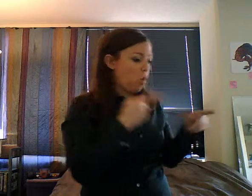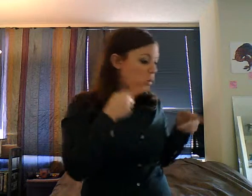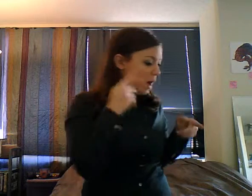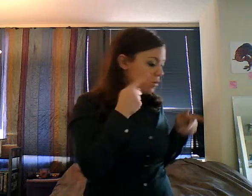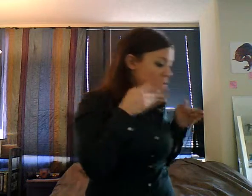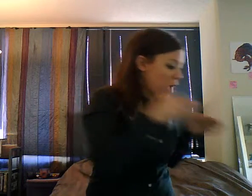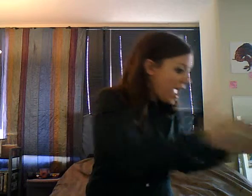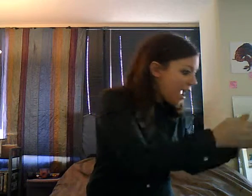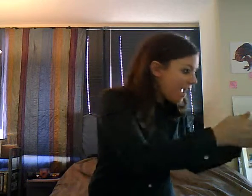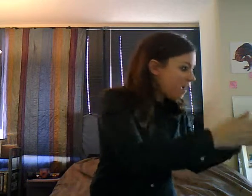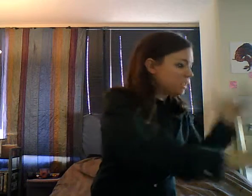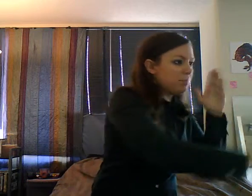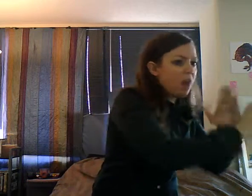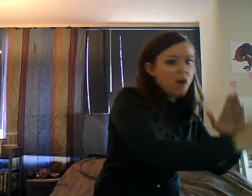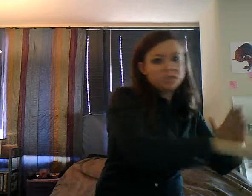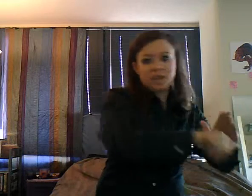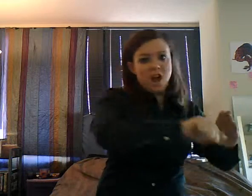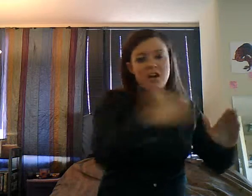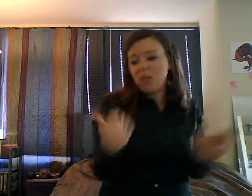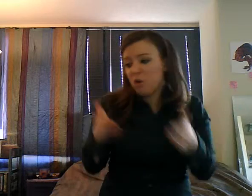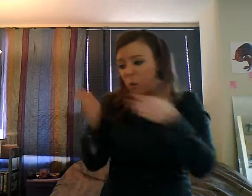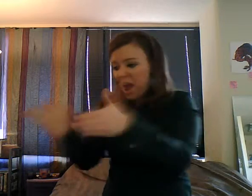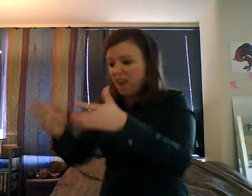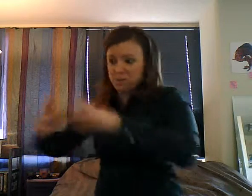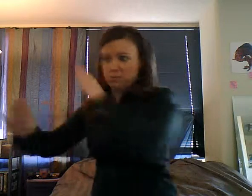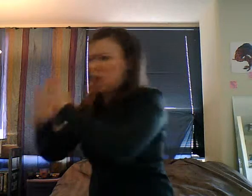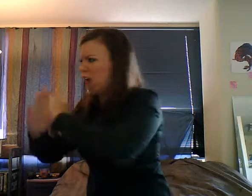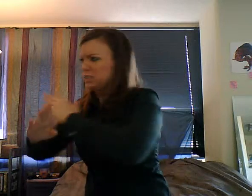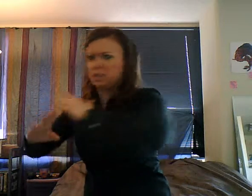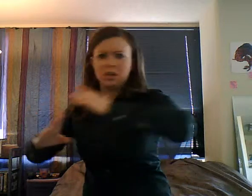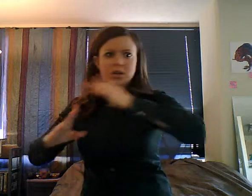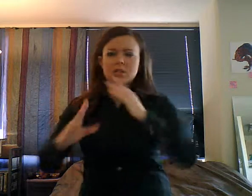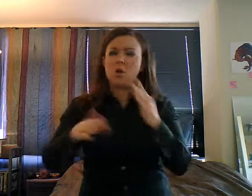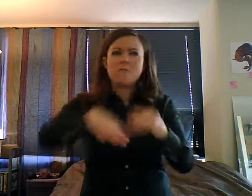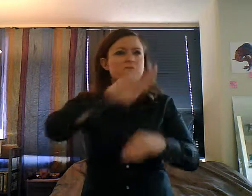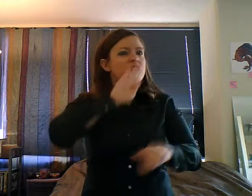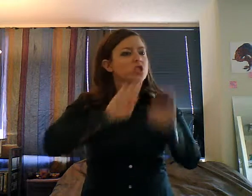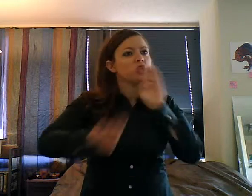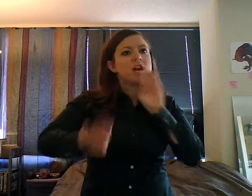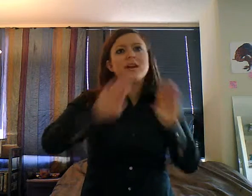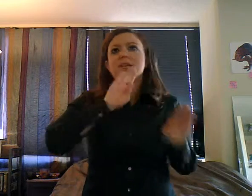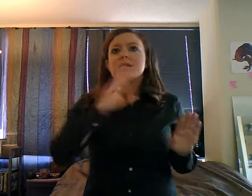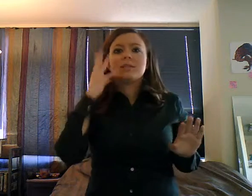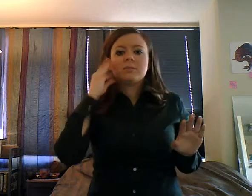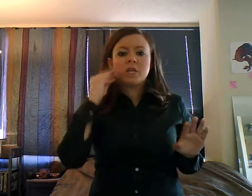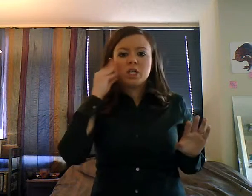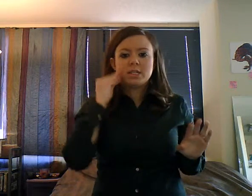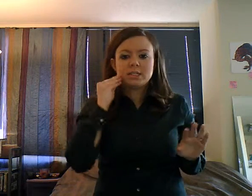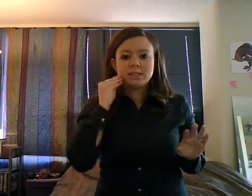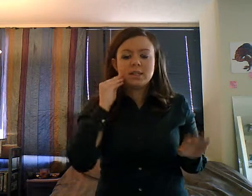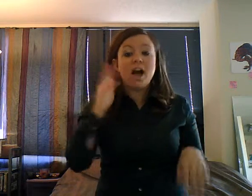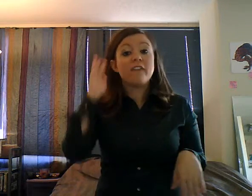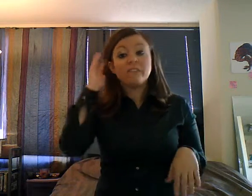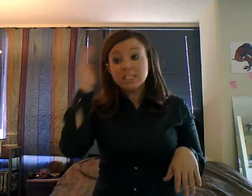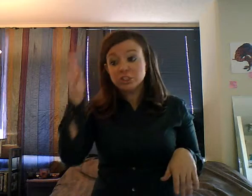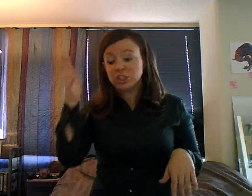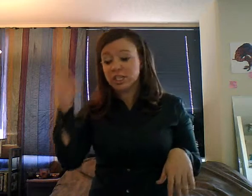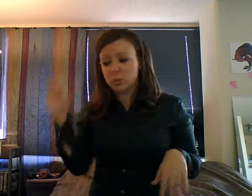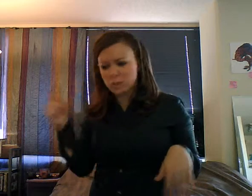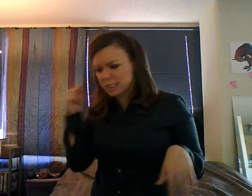me. I was like, oh, he's probably not supposed to talk to strangers. So, I just, you know, kind of got down, and I told him, like, oh, it's